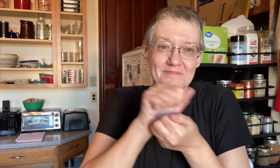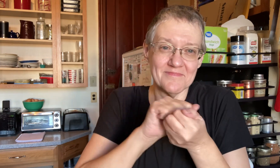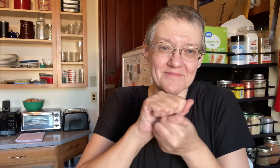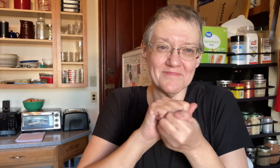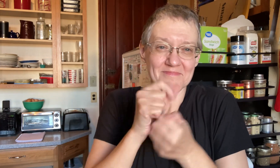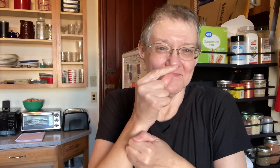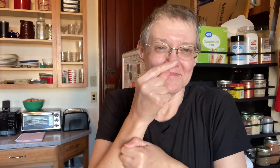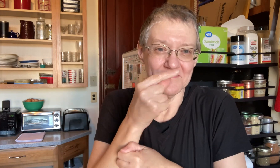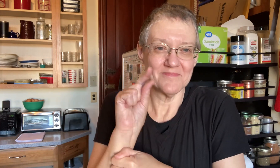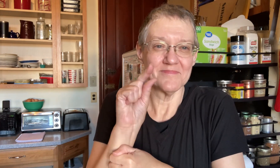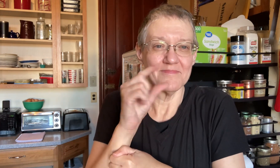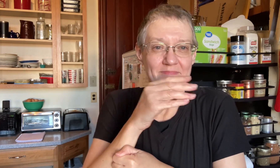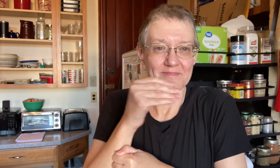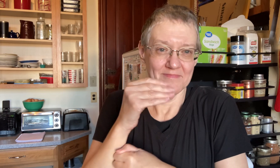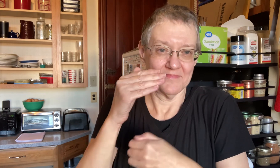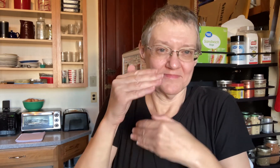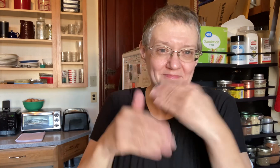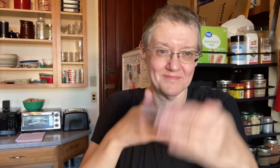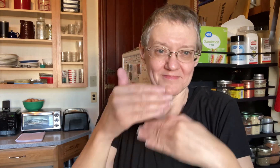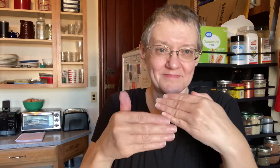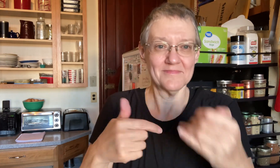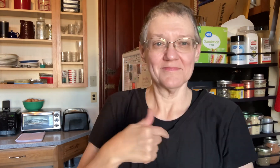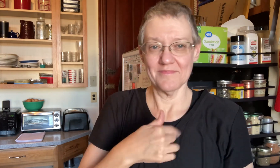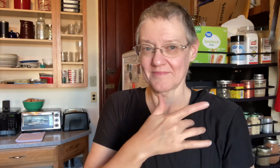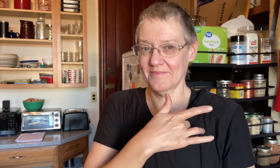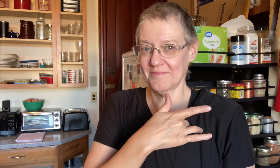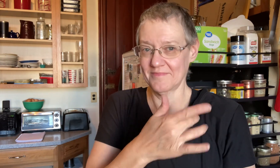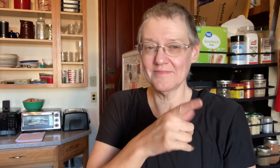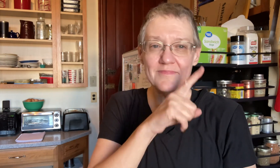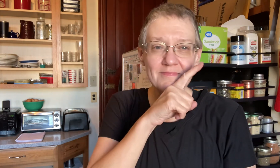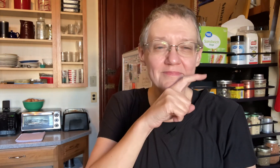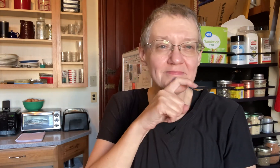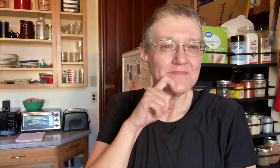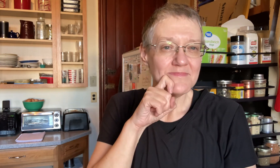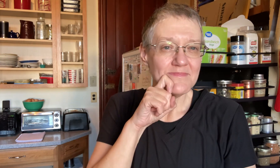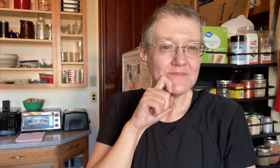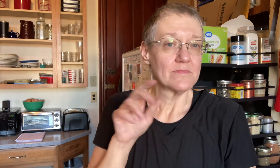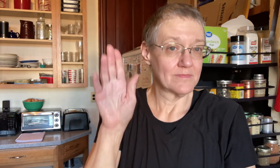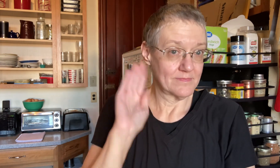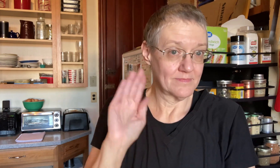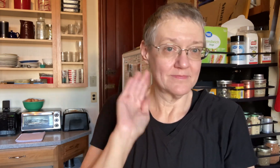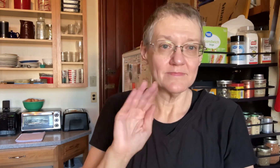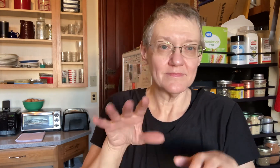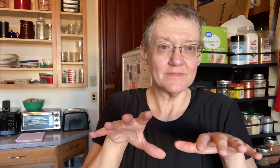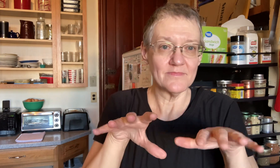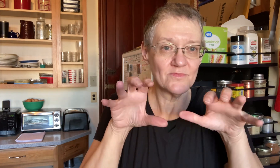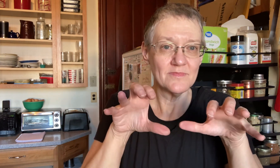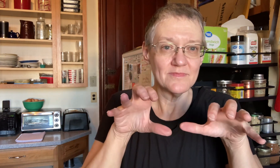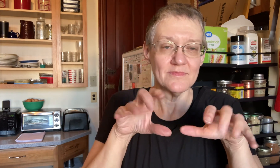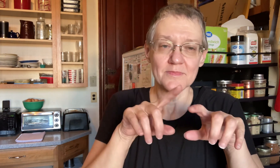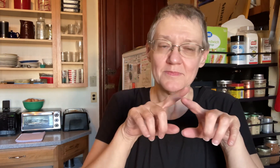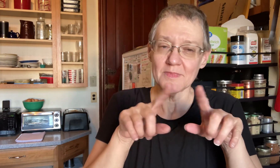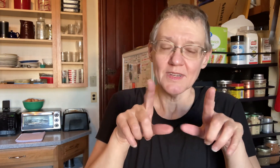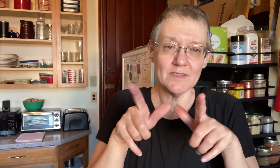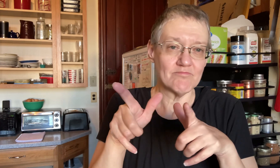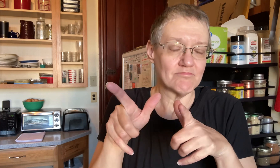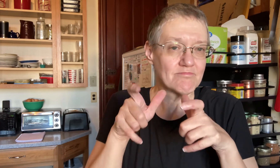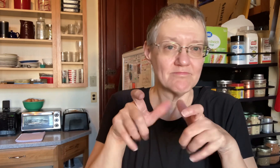now we need to finish washing those greens and get them dehydrating i used to freeze my greens